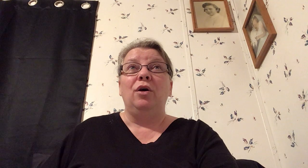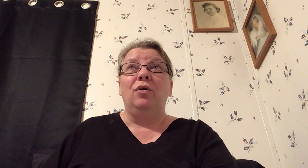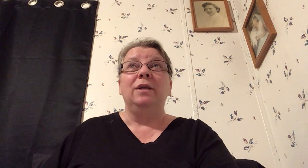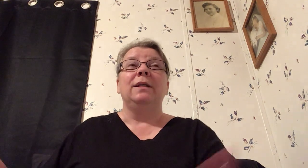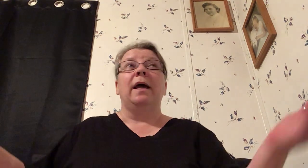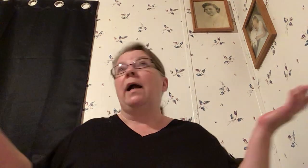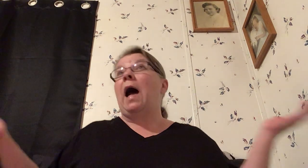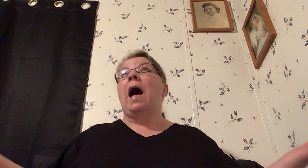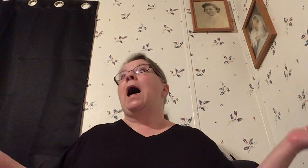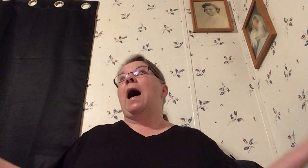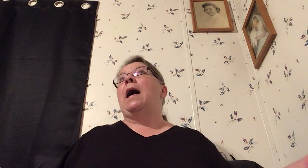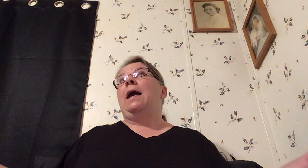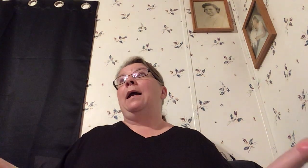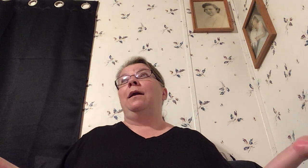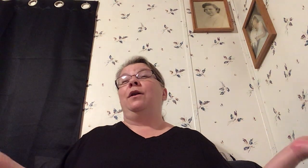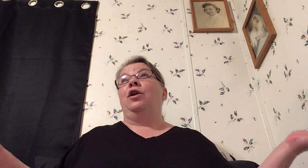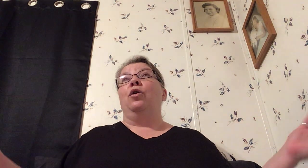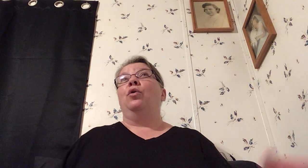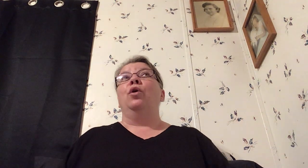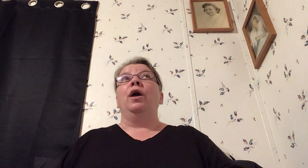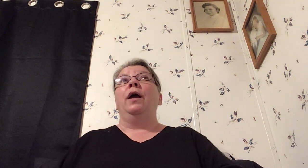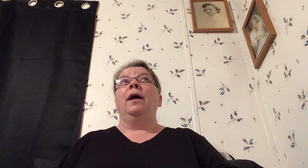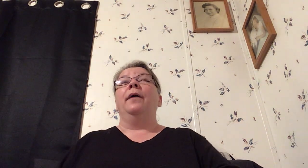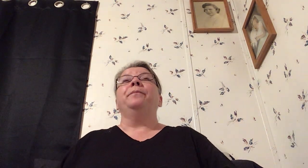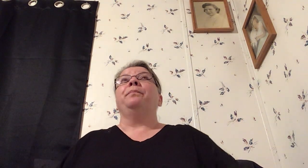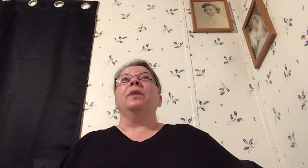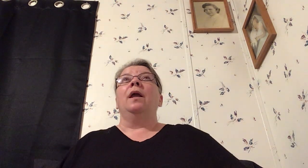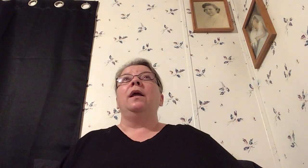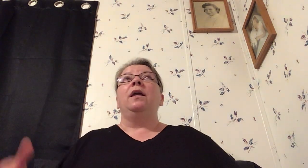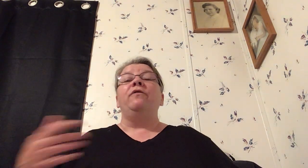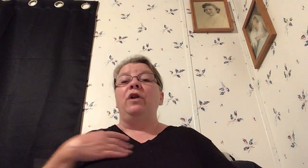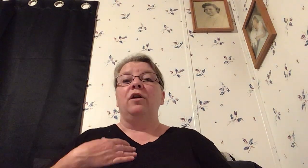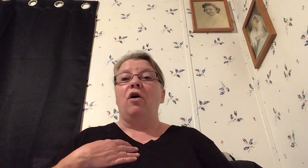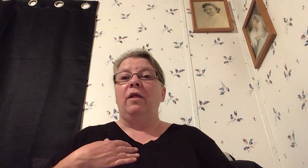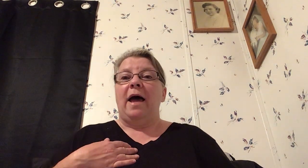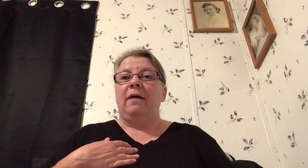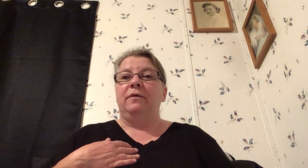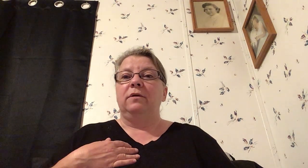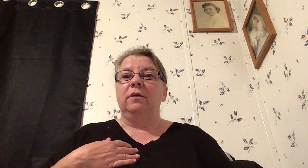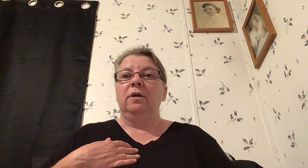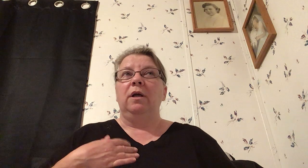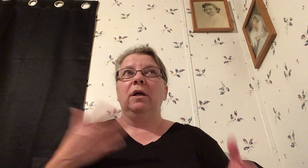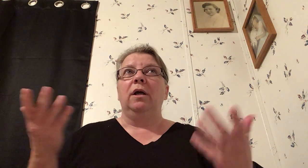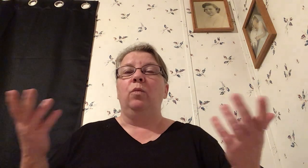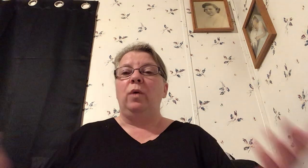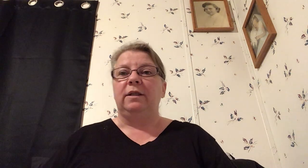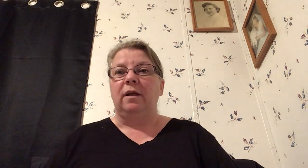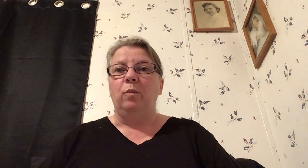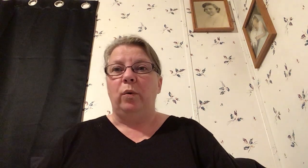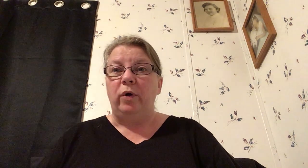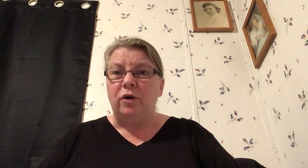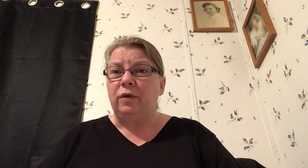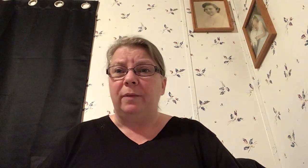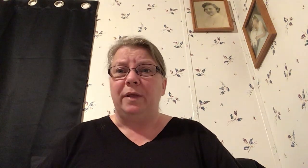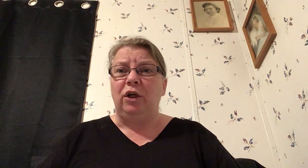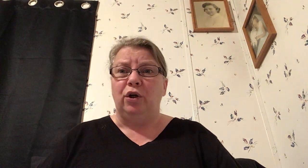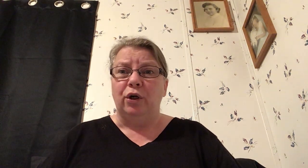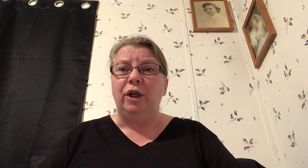know it's like i you know even in our lives when some when we do something good